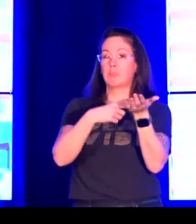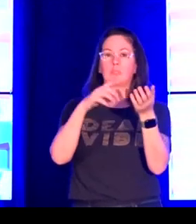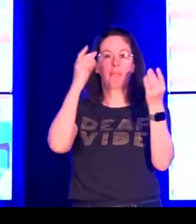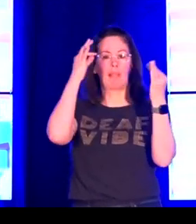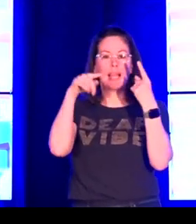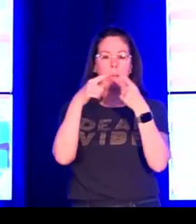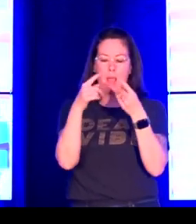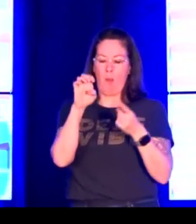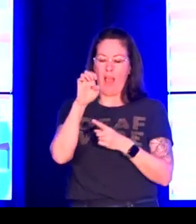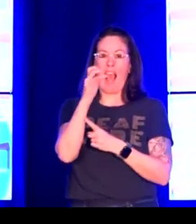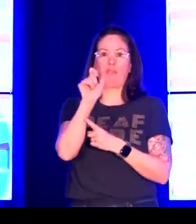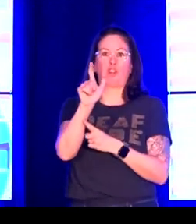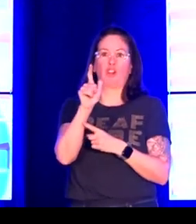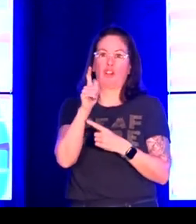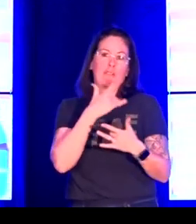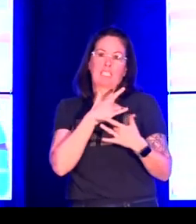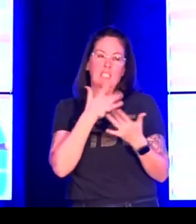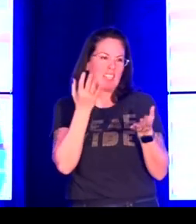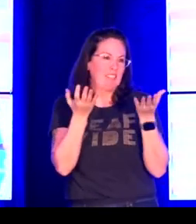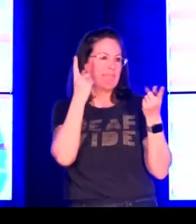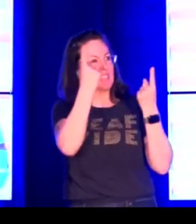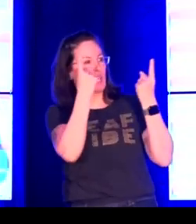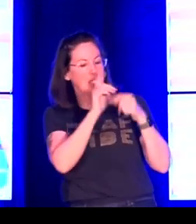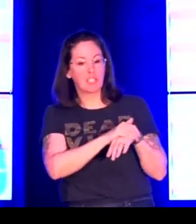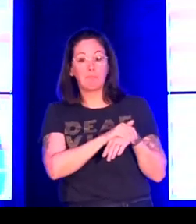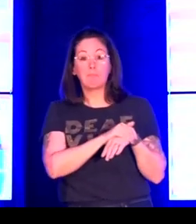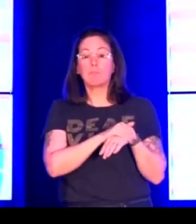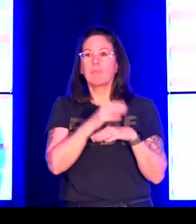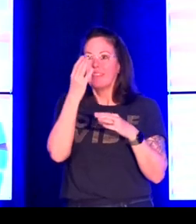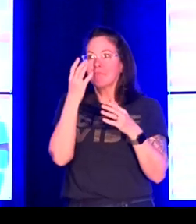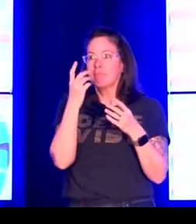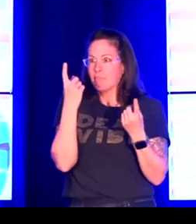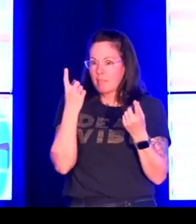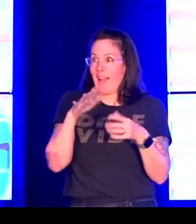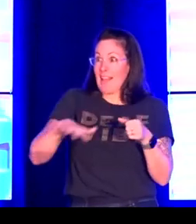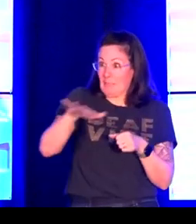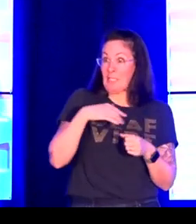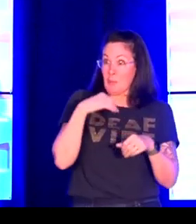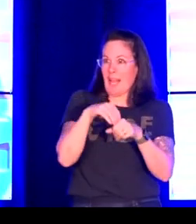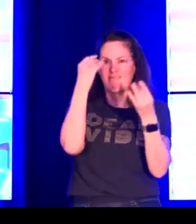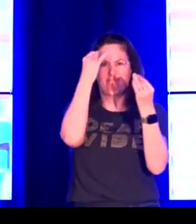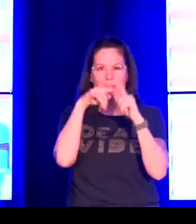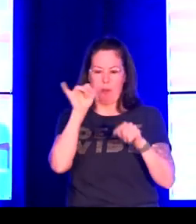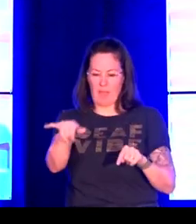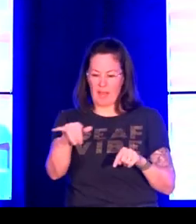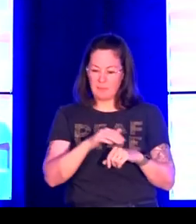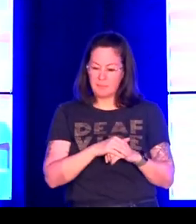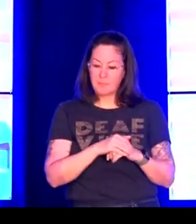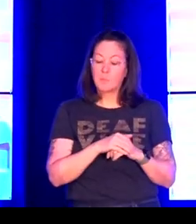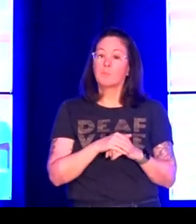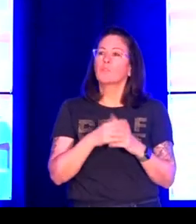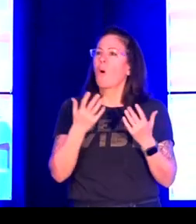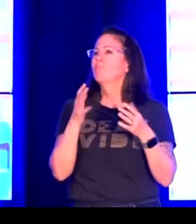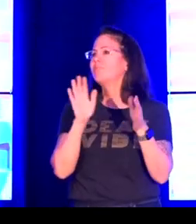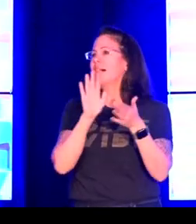the first tool I'd like to talk about has to do with ethical considerations and the spaces